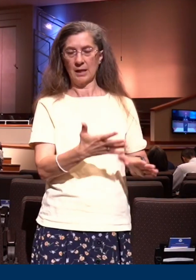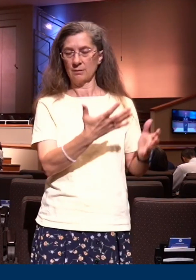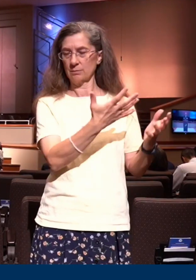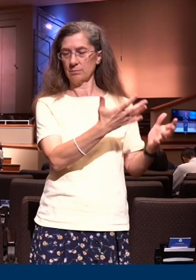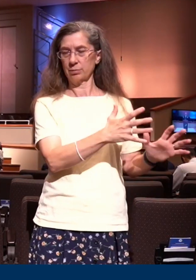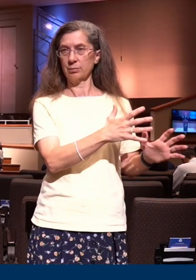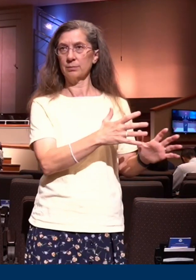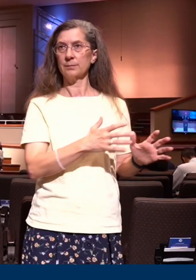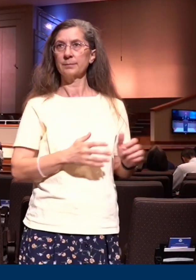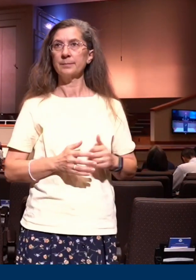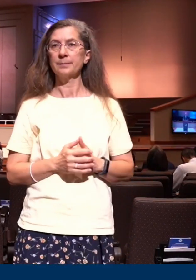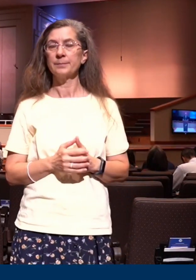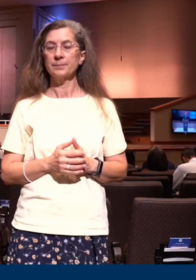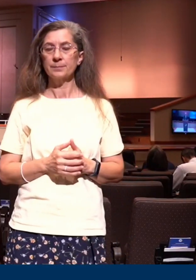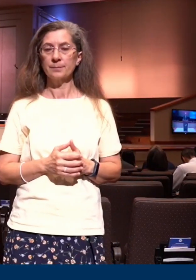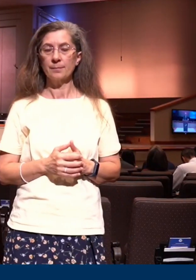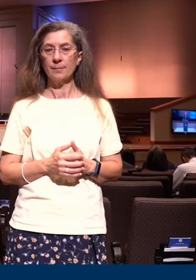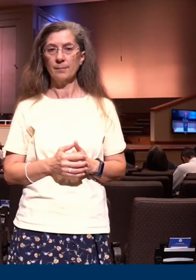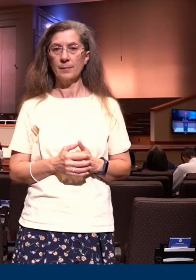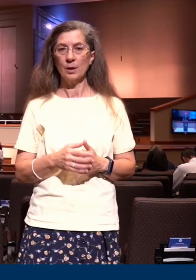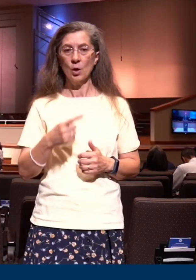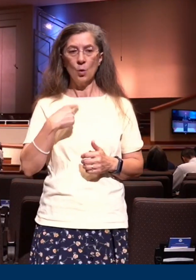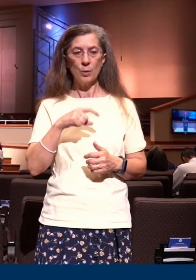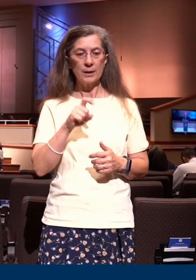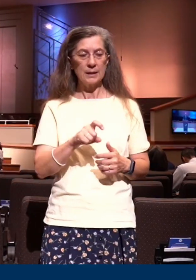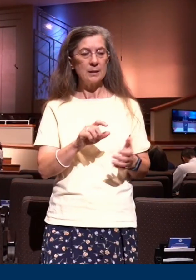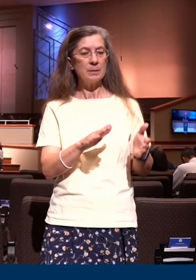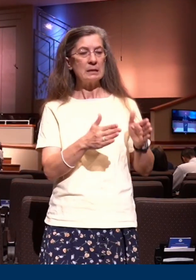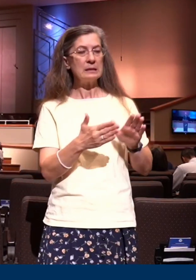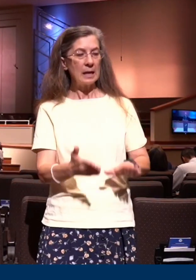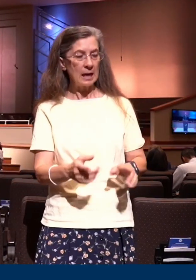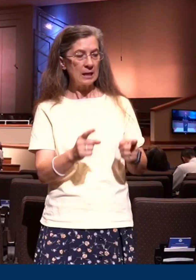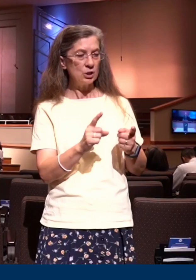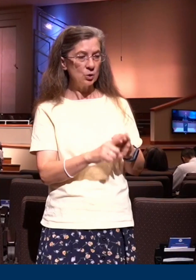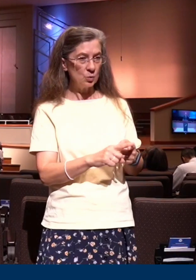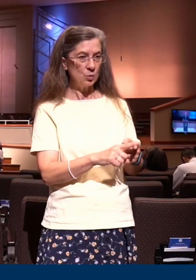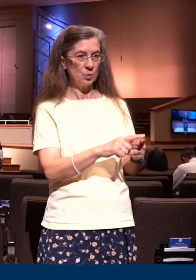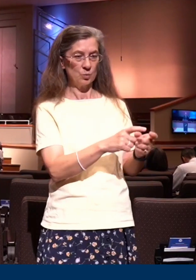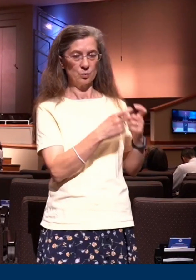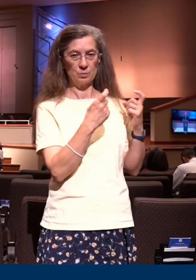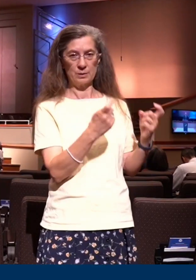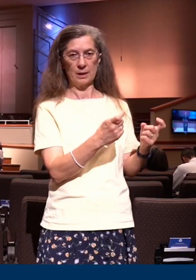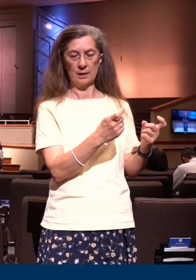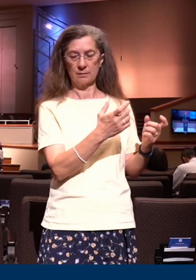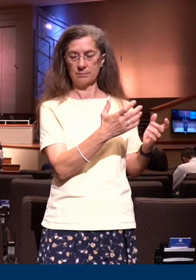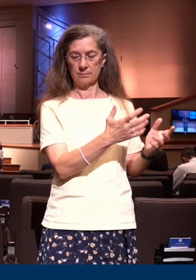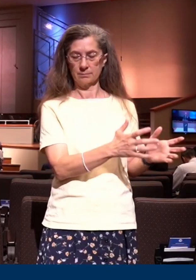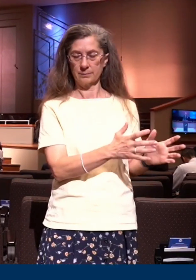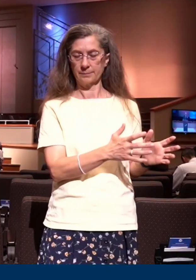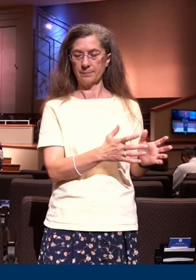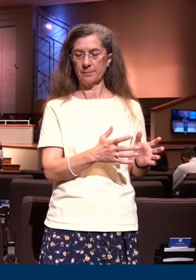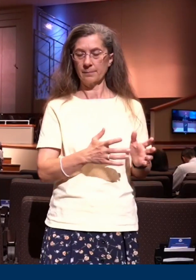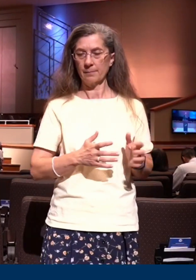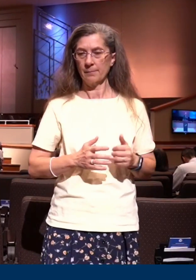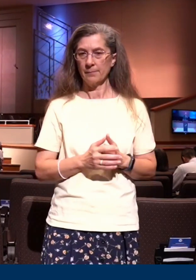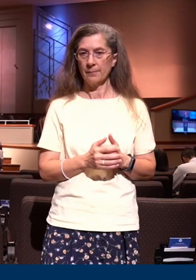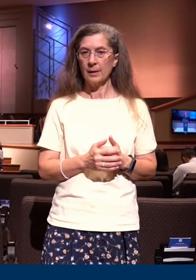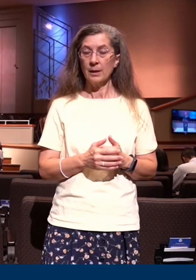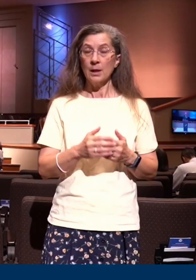saved we must be dead to that through the Lord Jesus Christ and at salvation the victory was provided